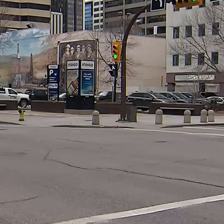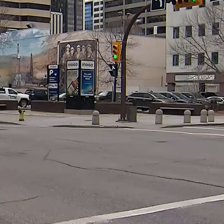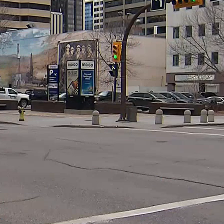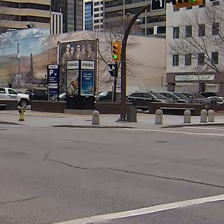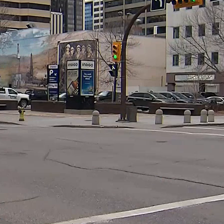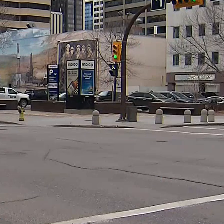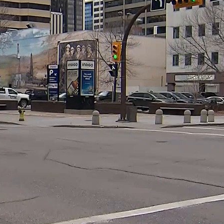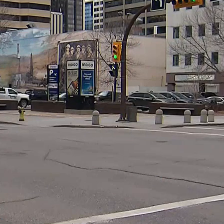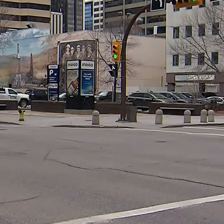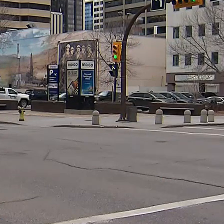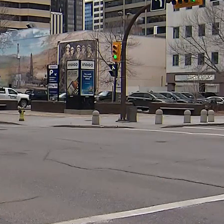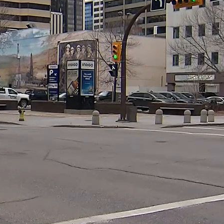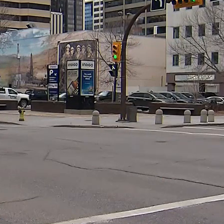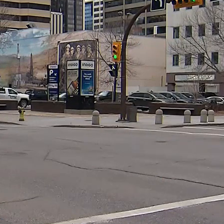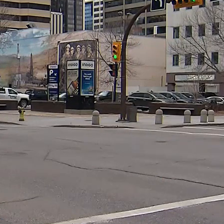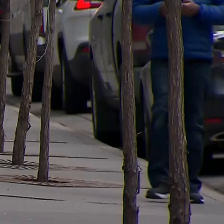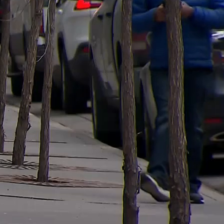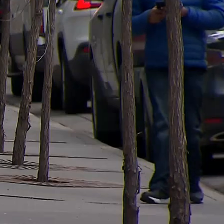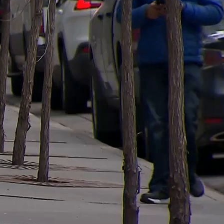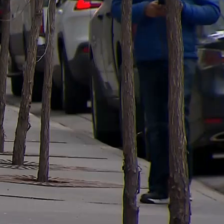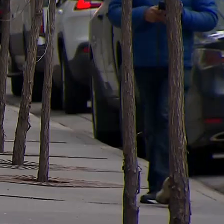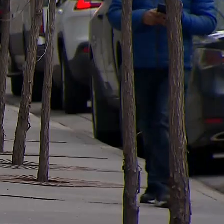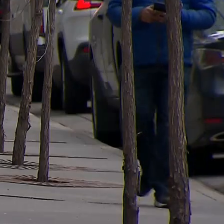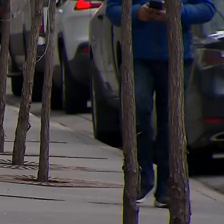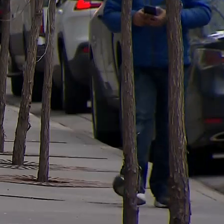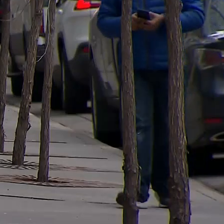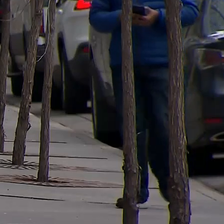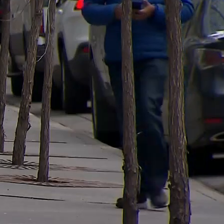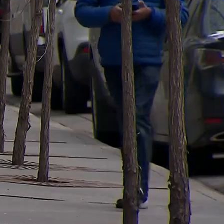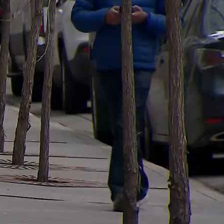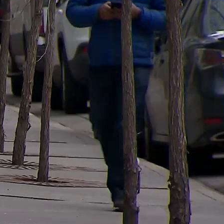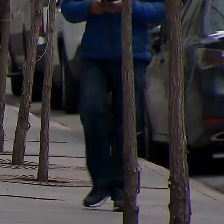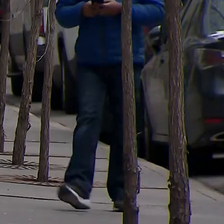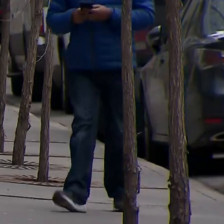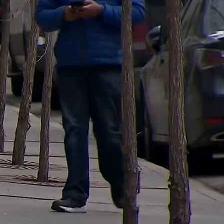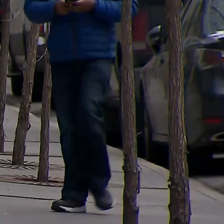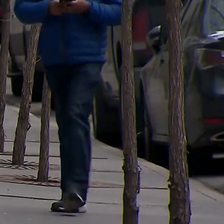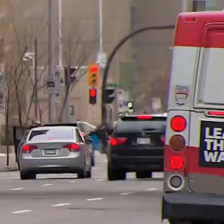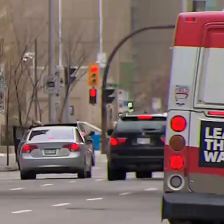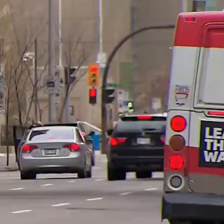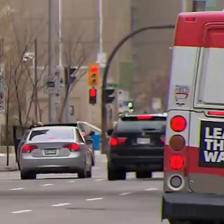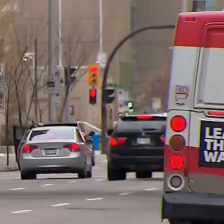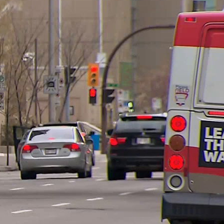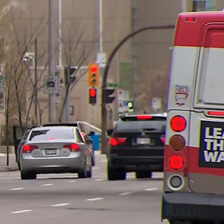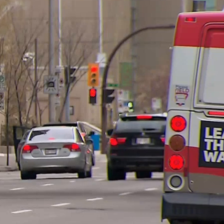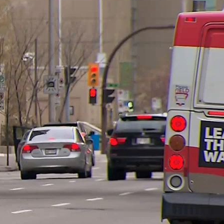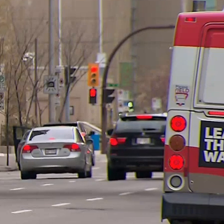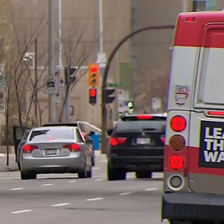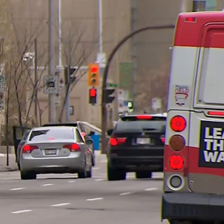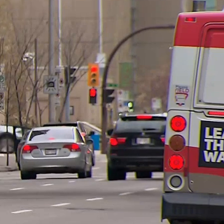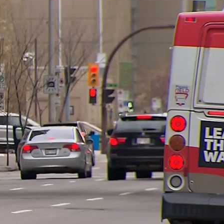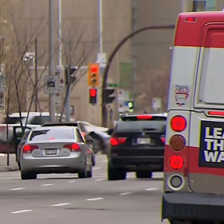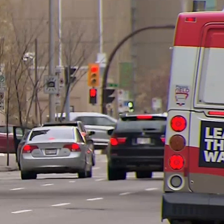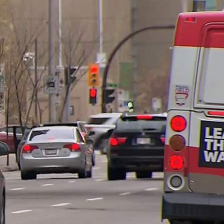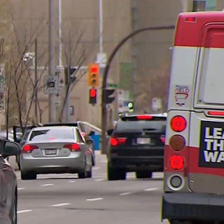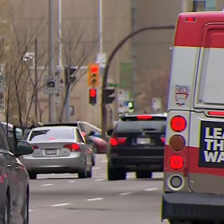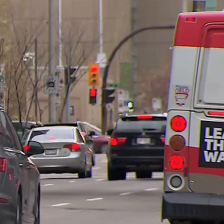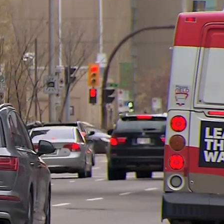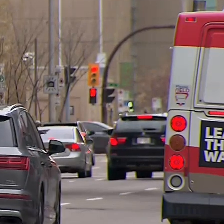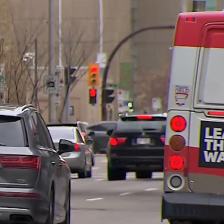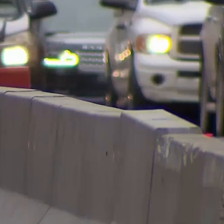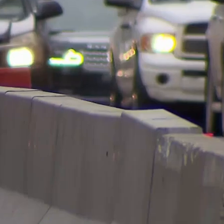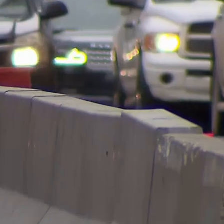mandatory 15-person limit on gatherings in Calgary and Edmonton is extended to all municipalities on a COVID